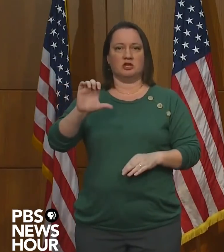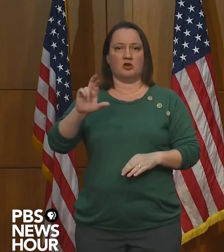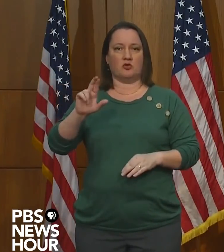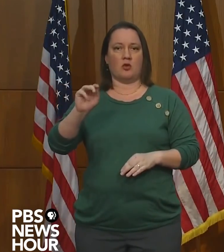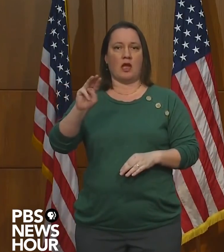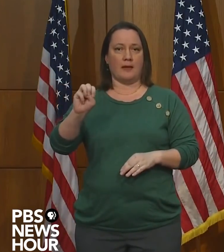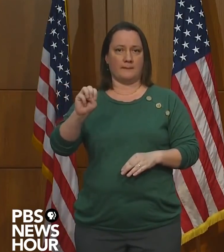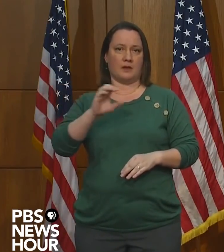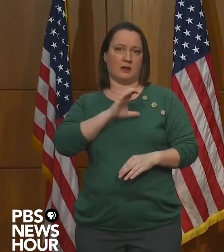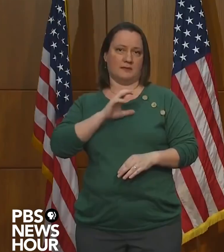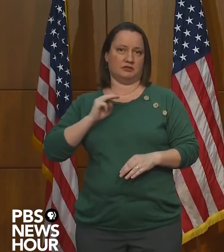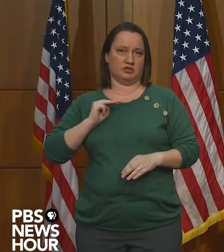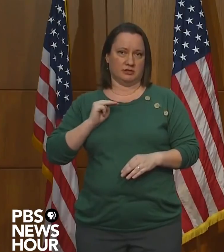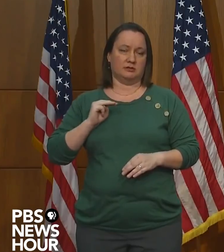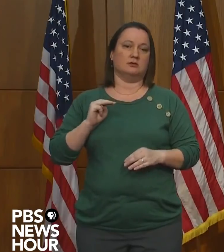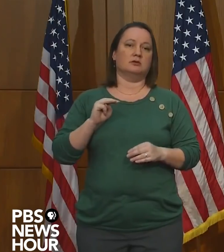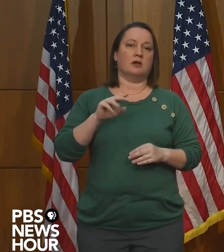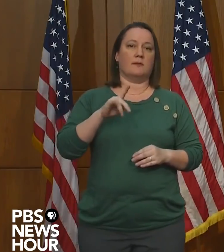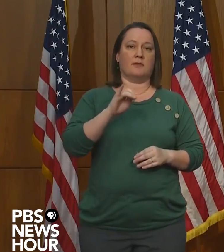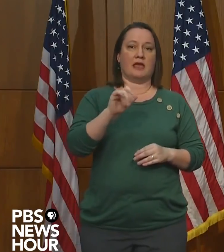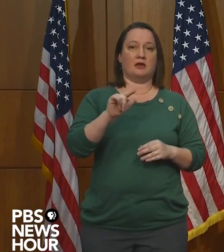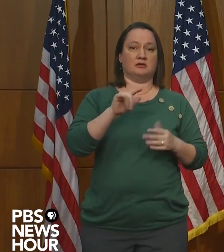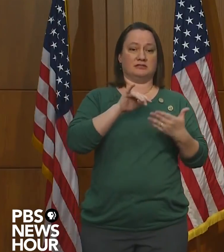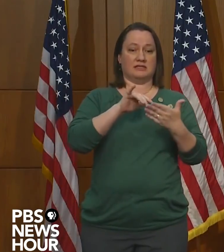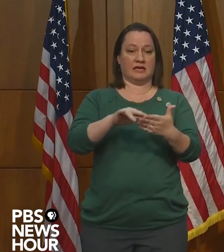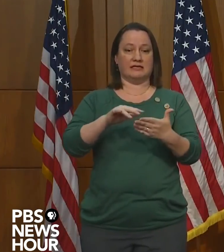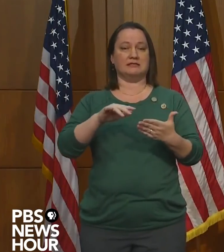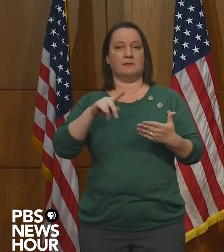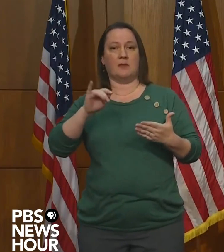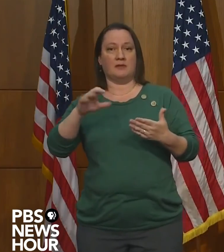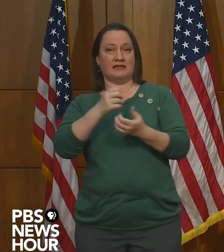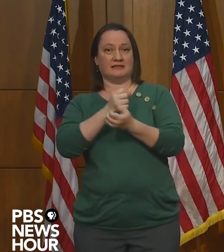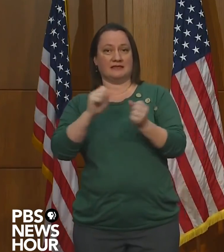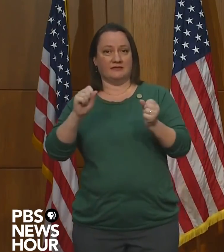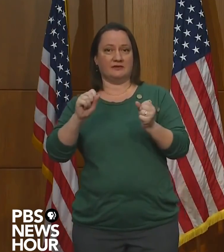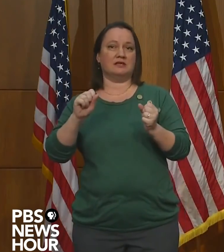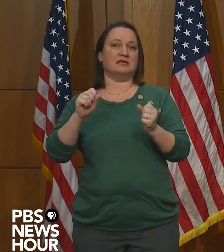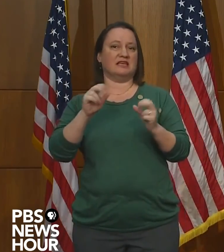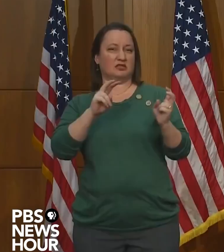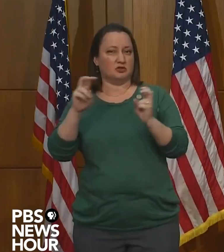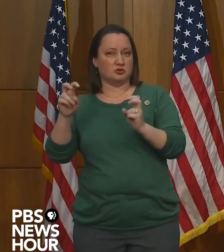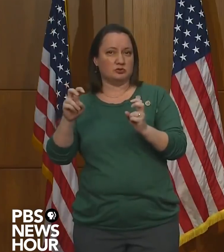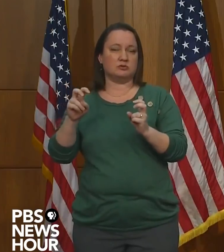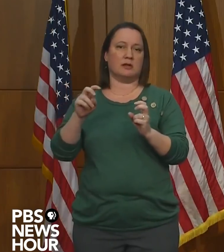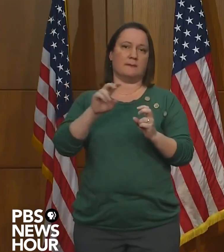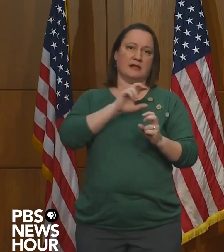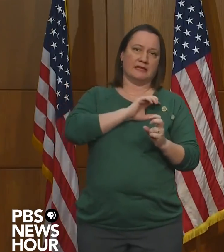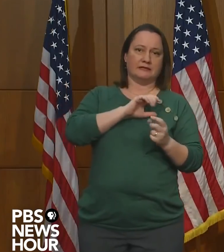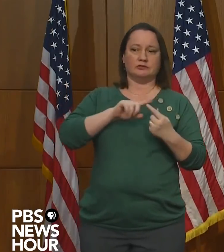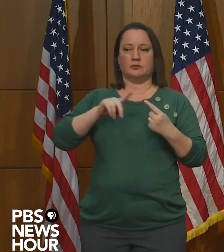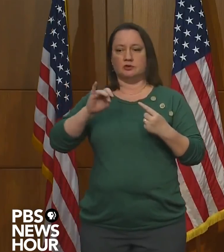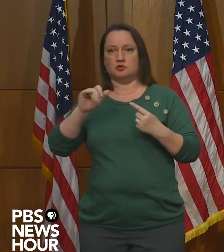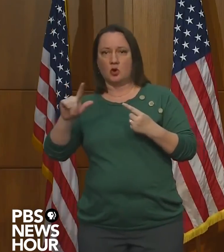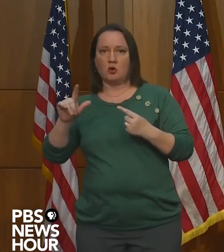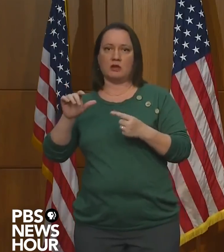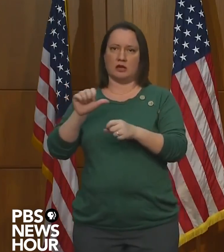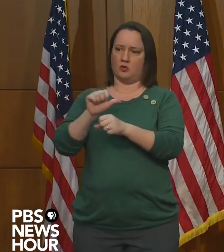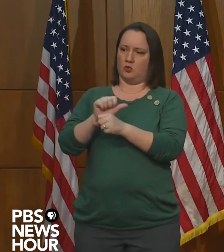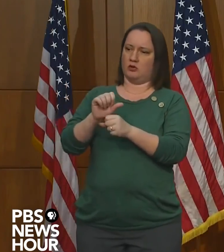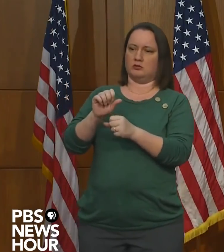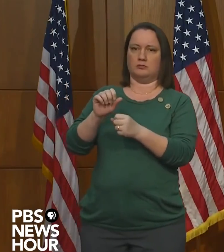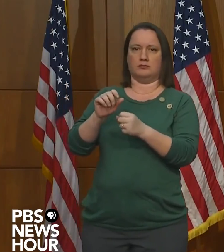public safety issues from policing to parole, and its work shapes justice policy in our Commonwealth.